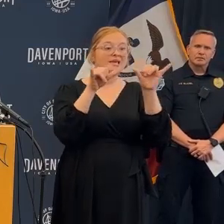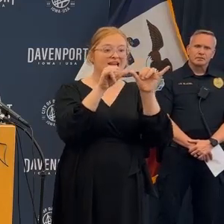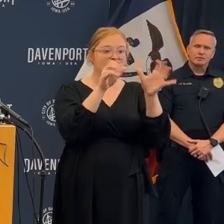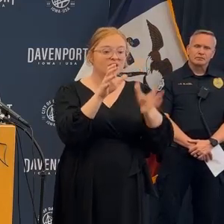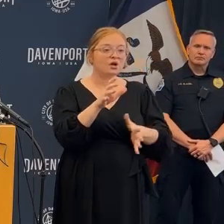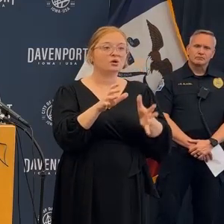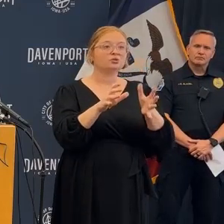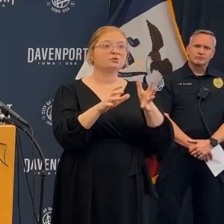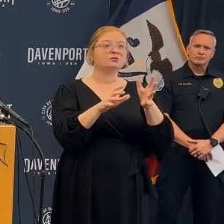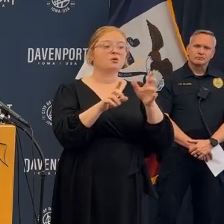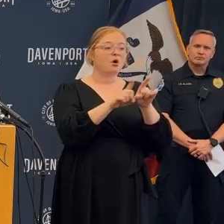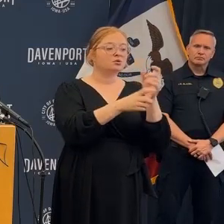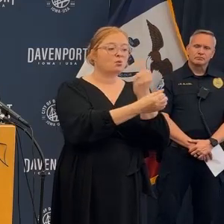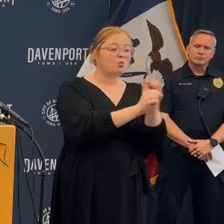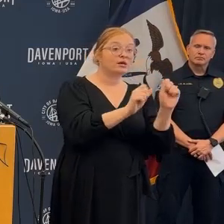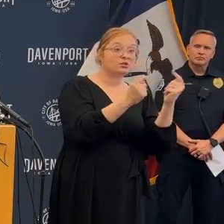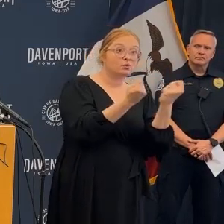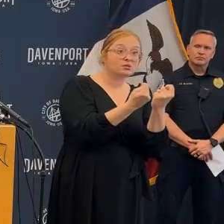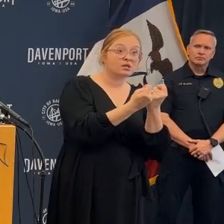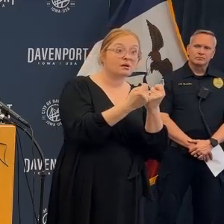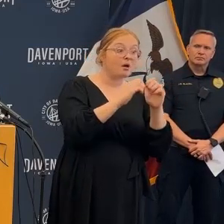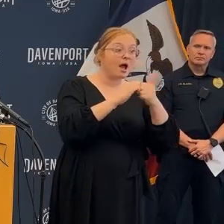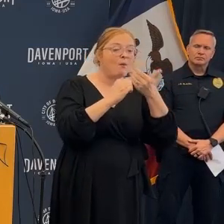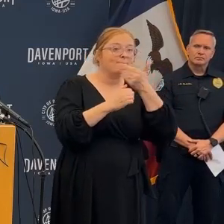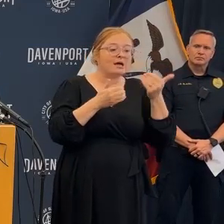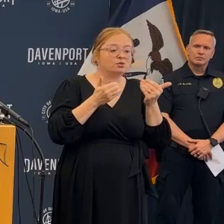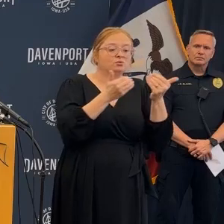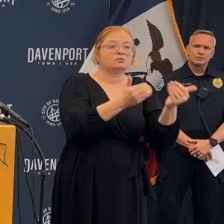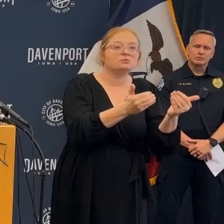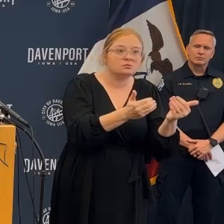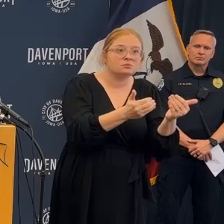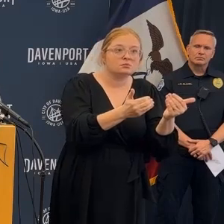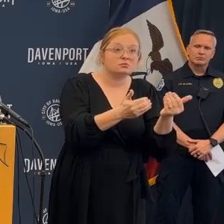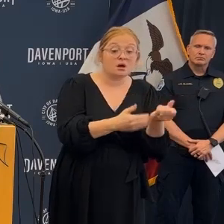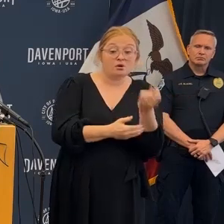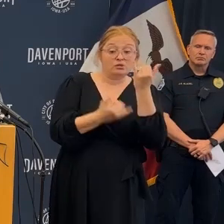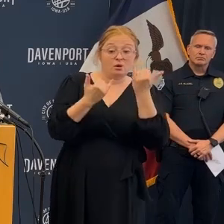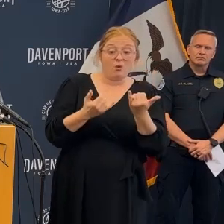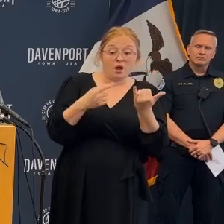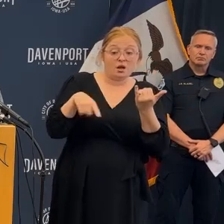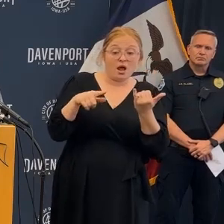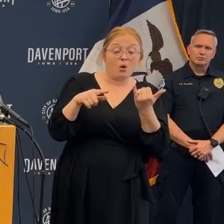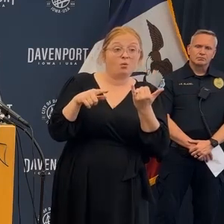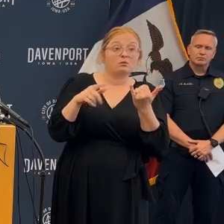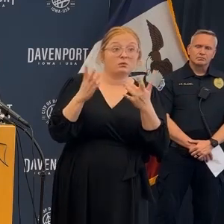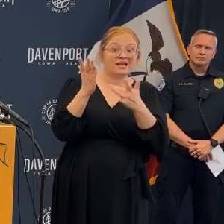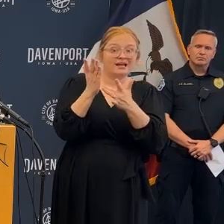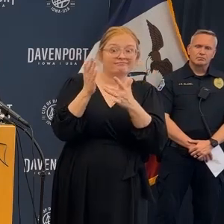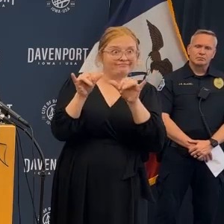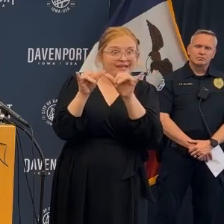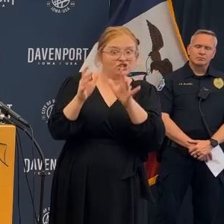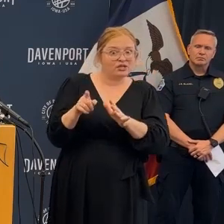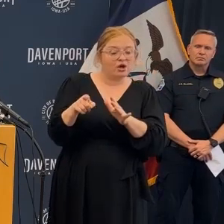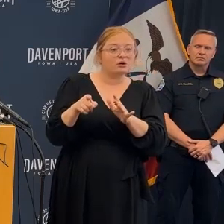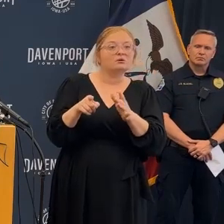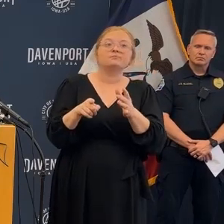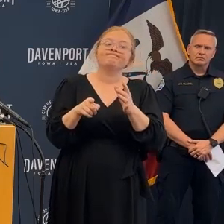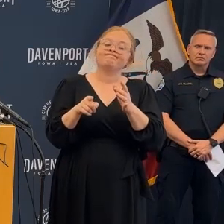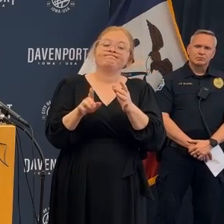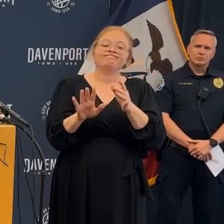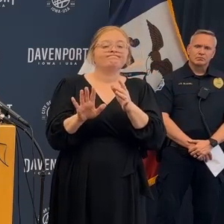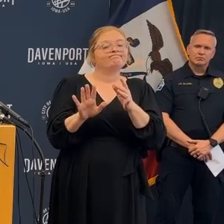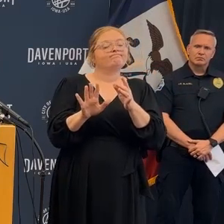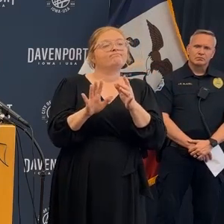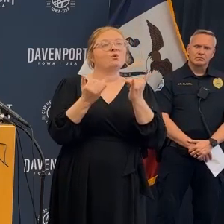coordinating with structural engineers and our rescue teams on the best way to proceed. It's the